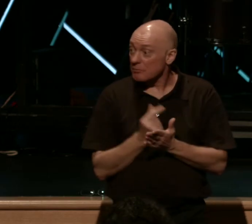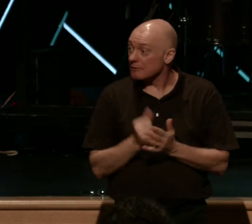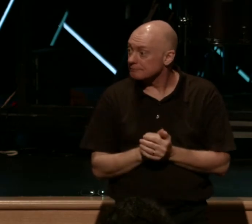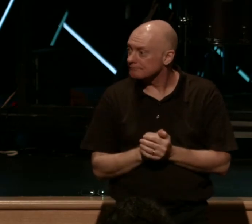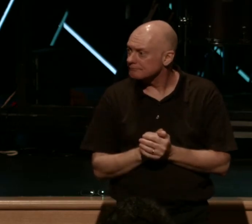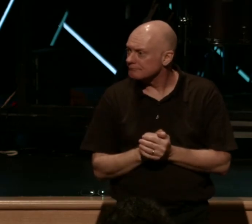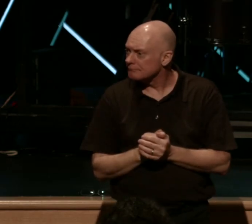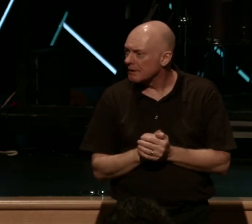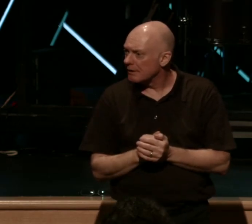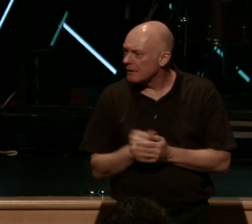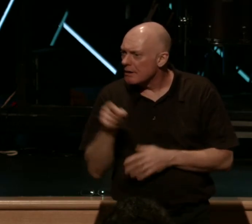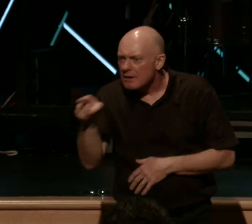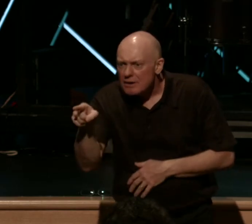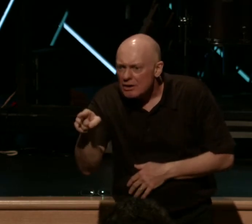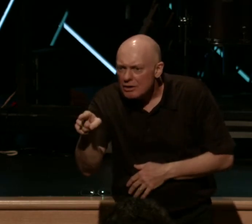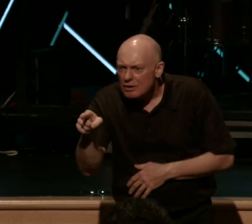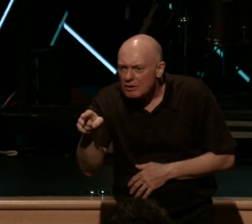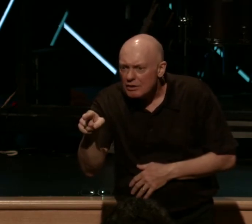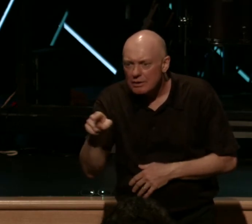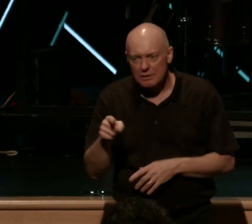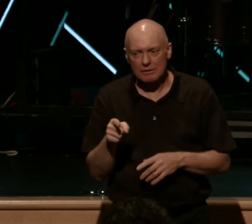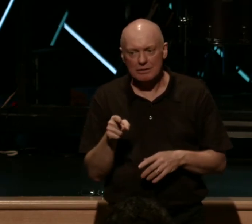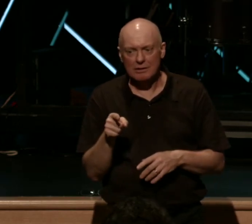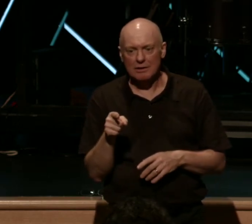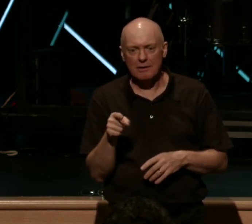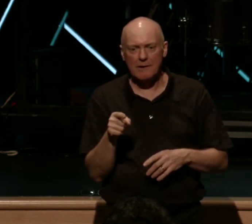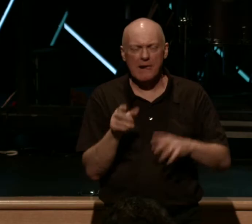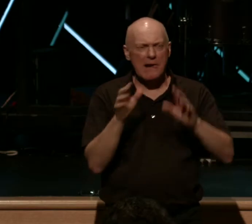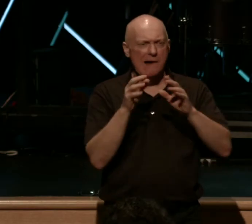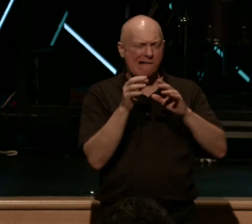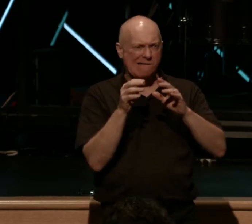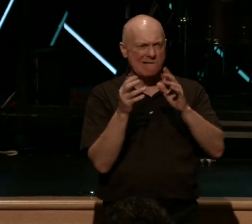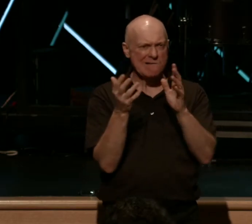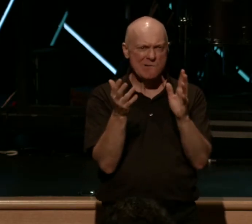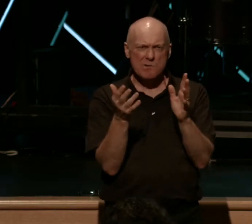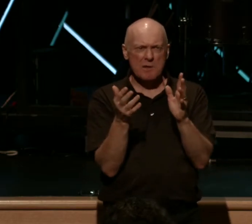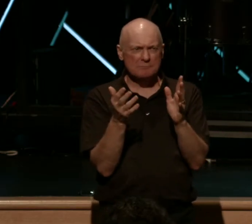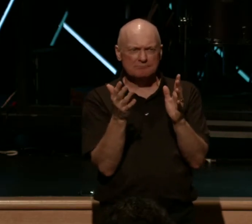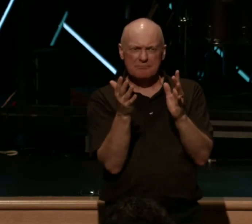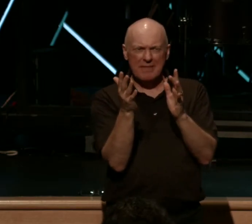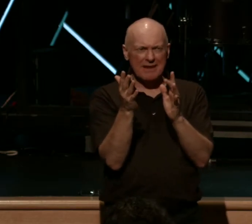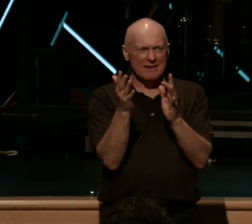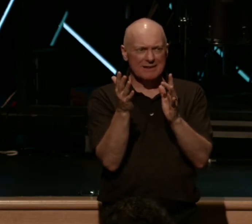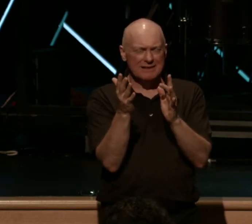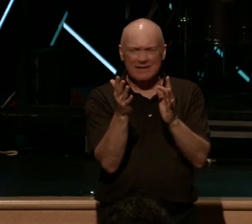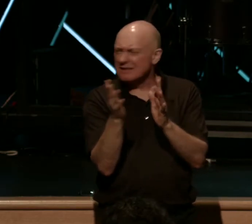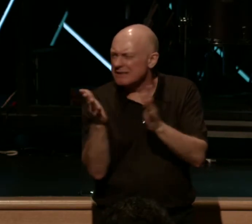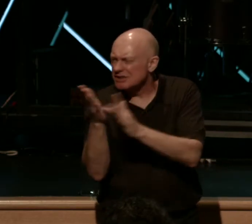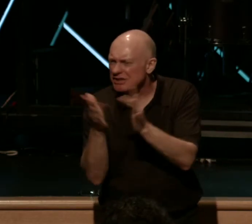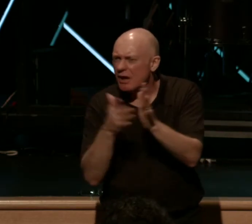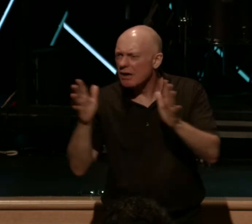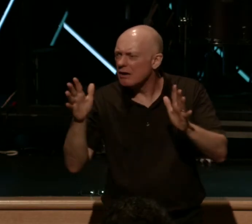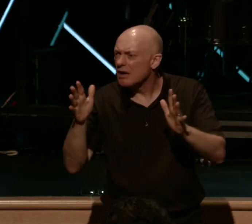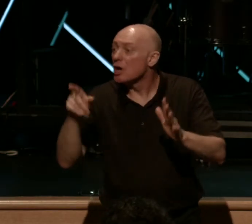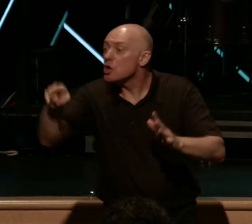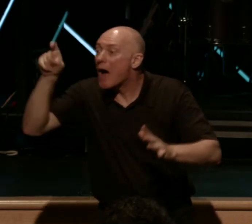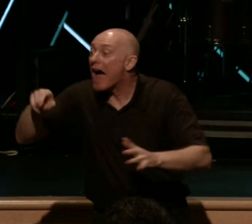and you cannot pick zero as the center, so you can't say, well, he's both one and the other. If you have to pick a side,